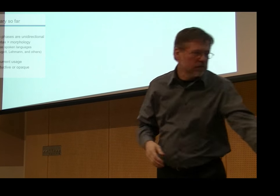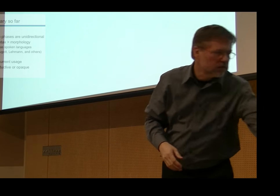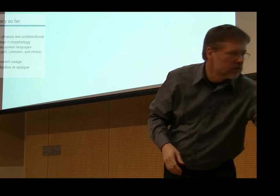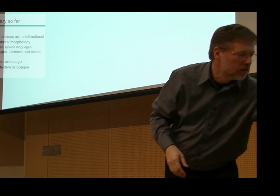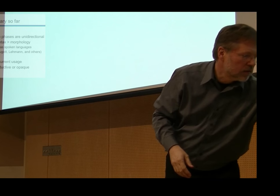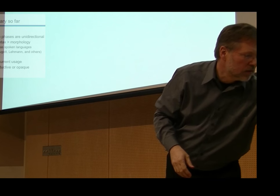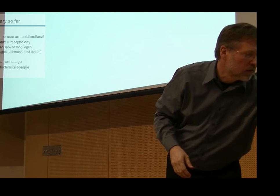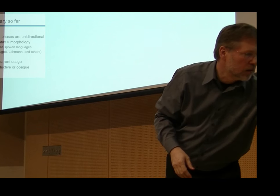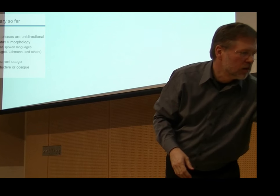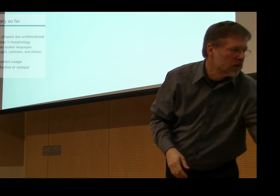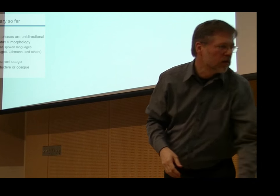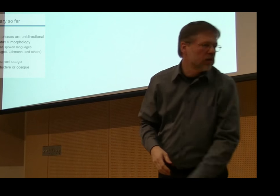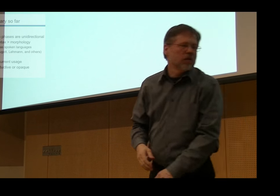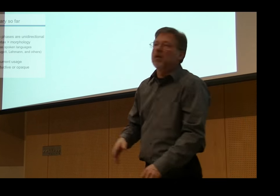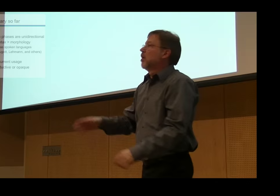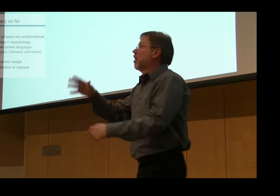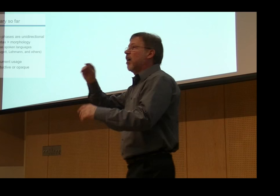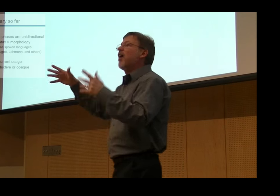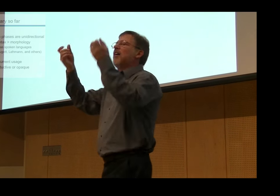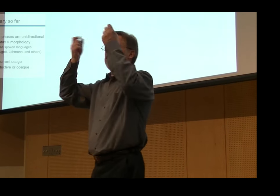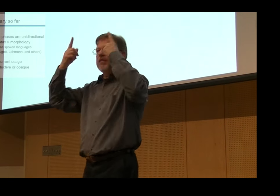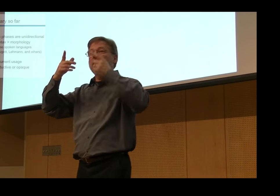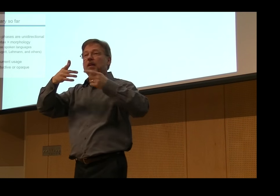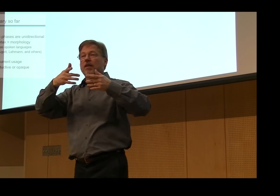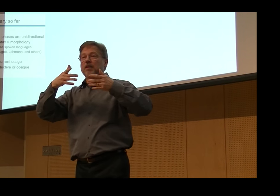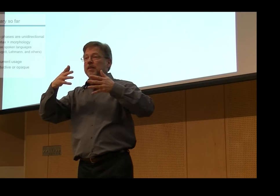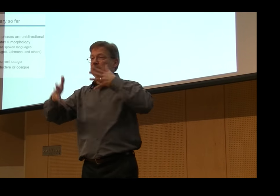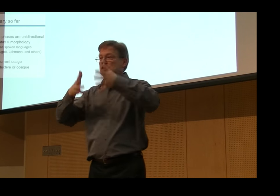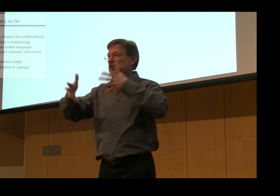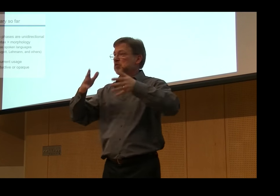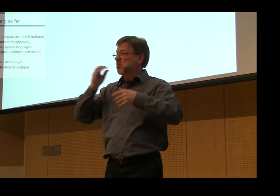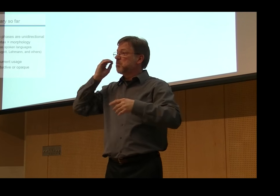time. So we can, and we see this also in spoken languages.